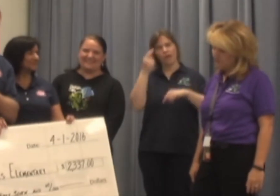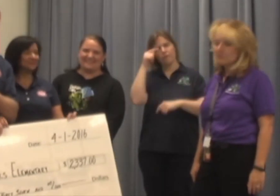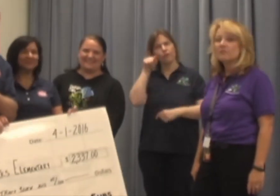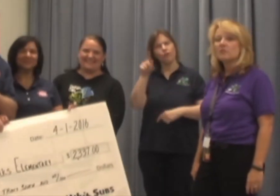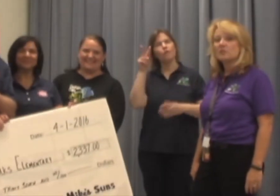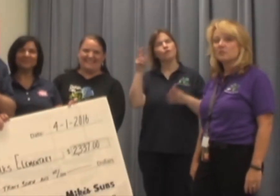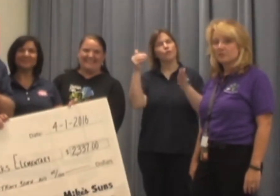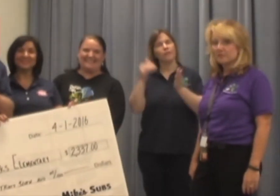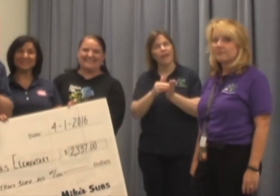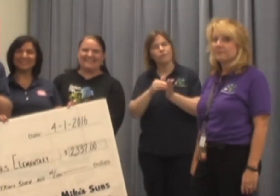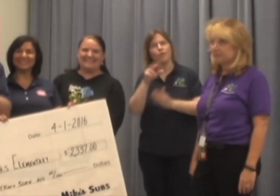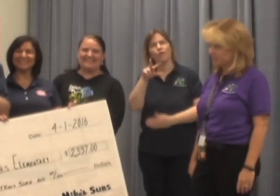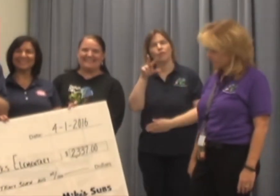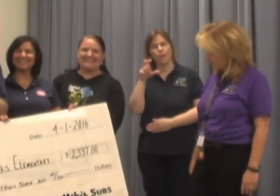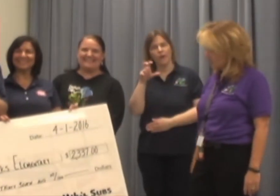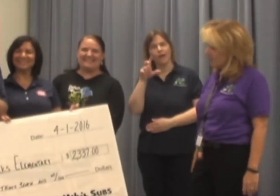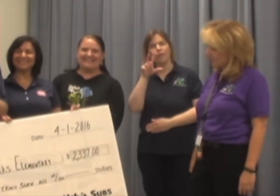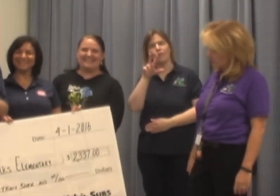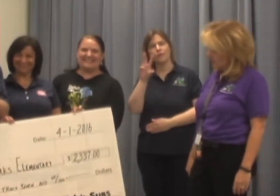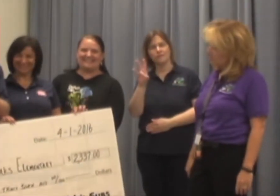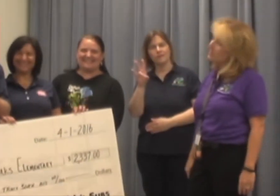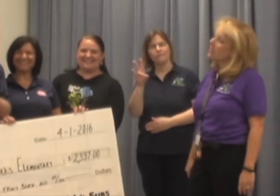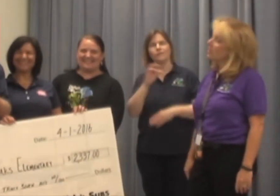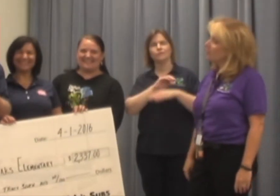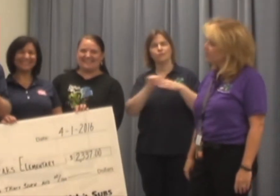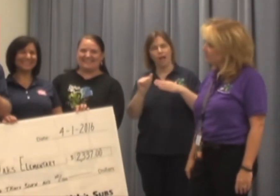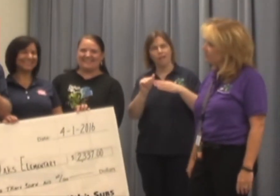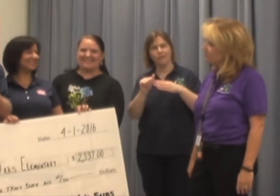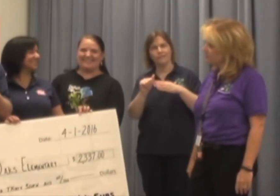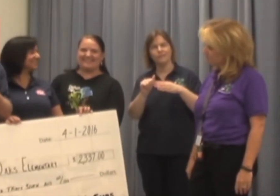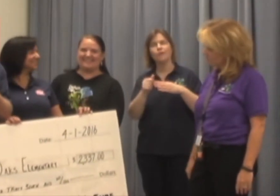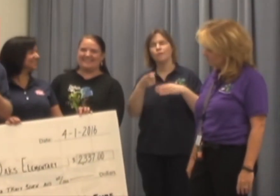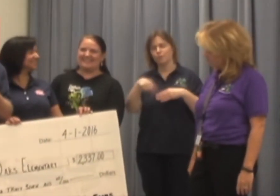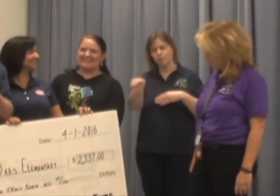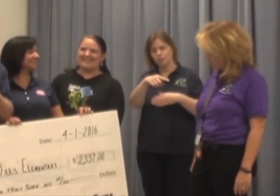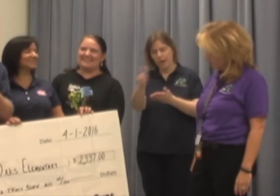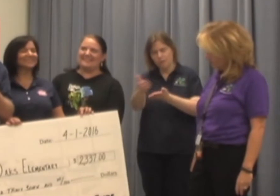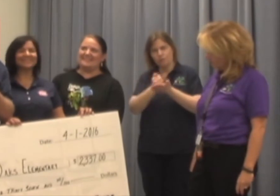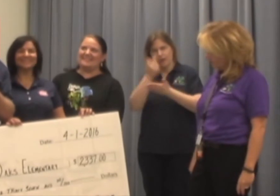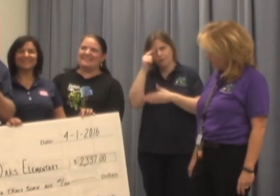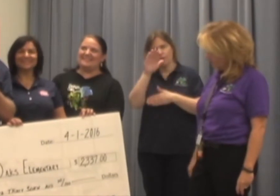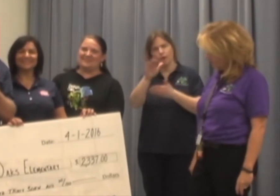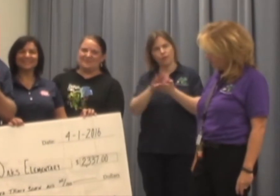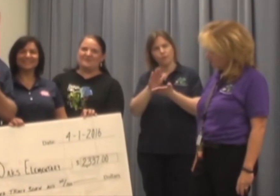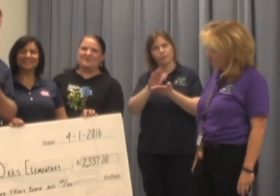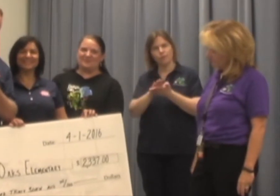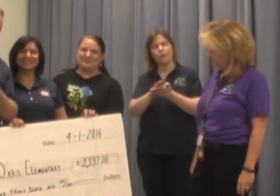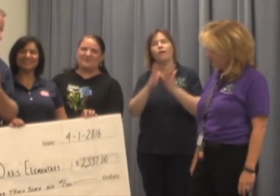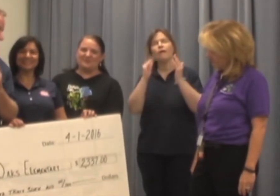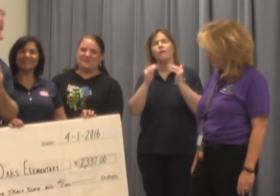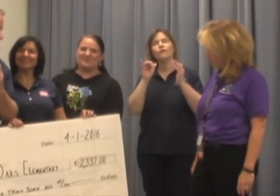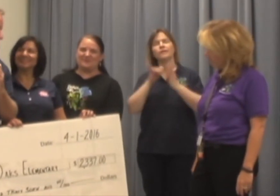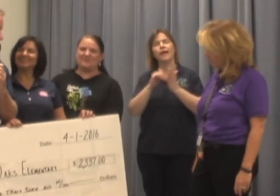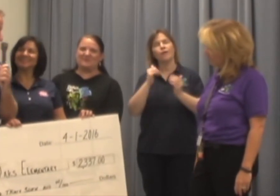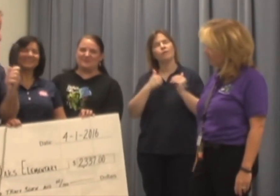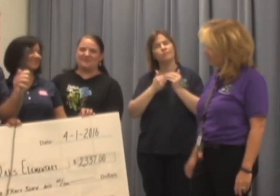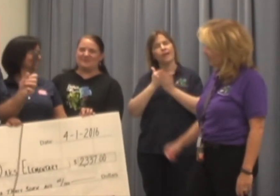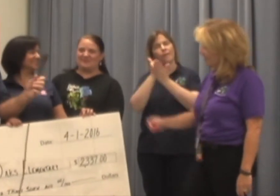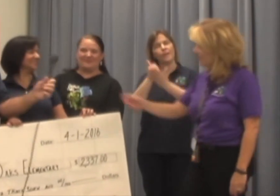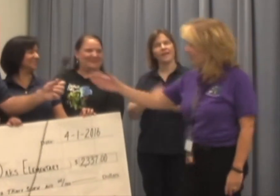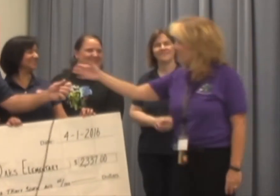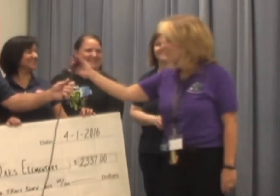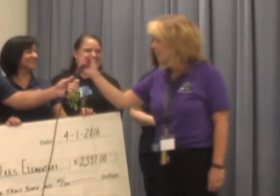$2,337, which you guys raised for your school, and hopefully that will help you guys out.